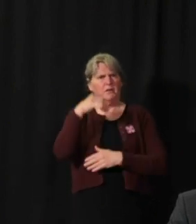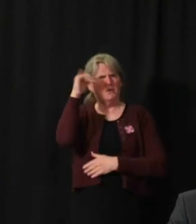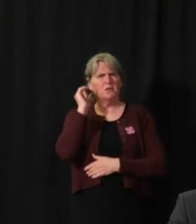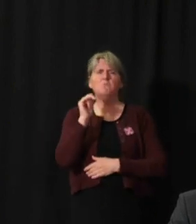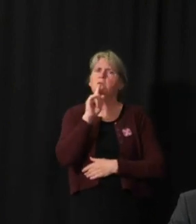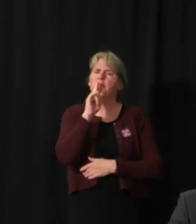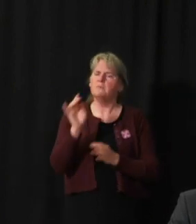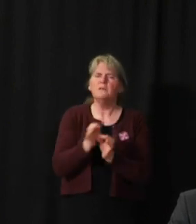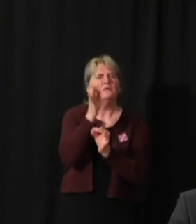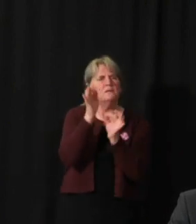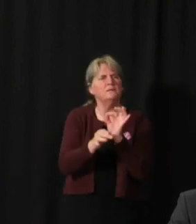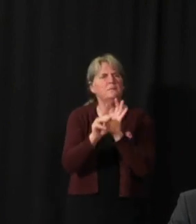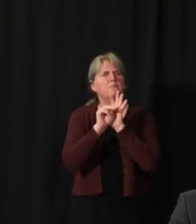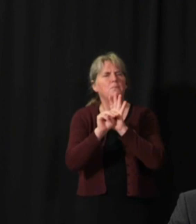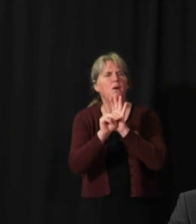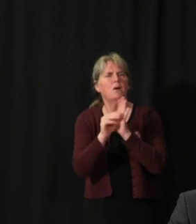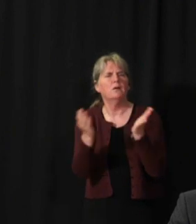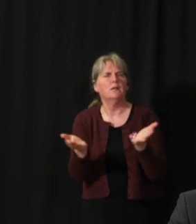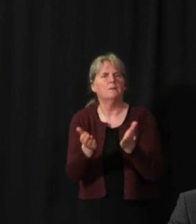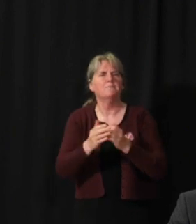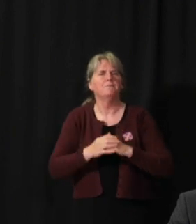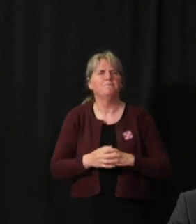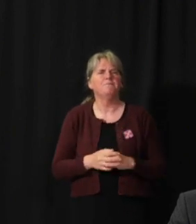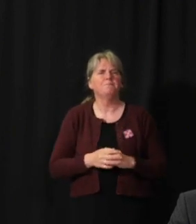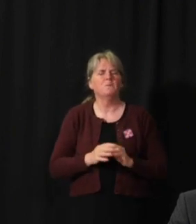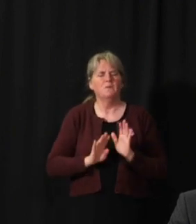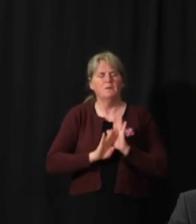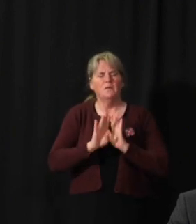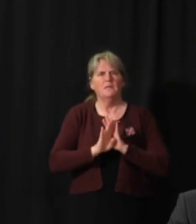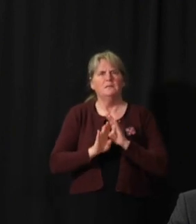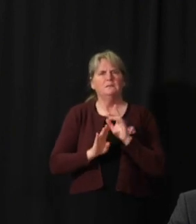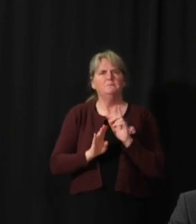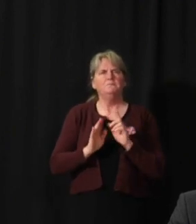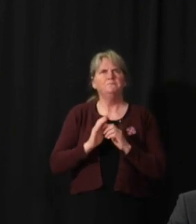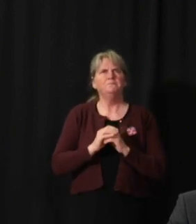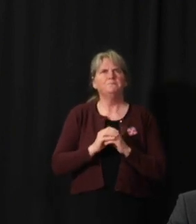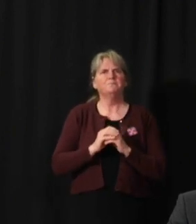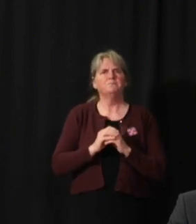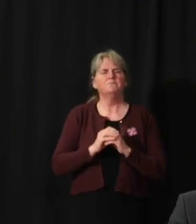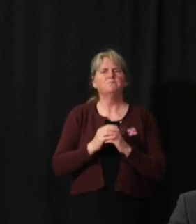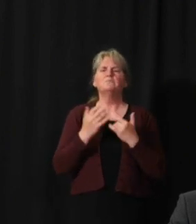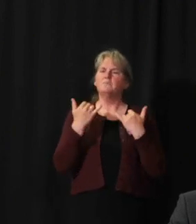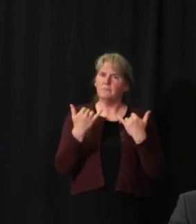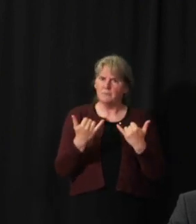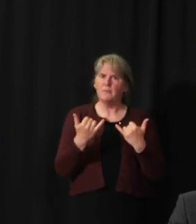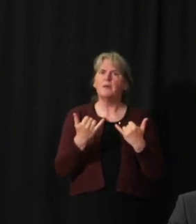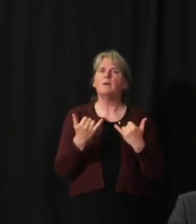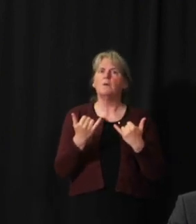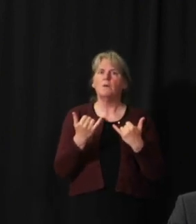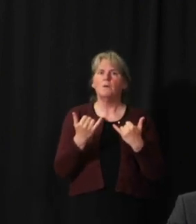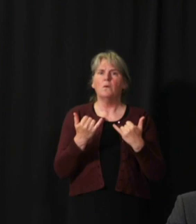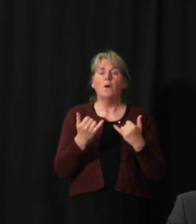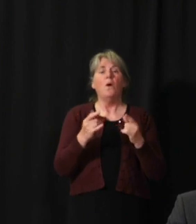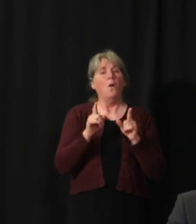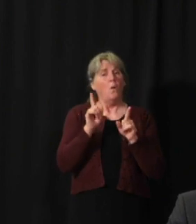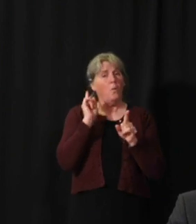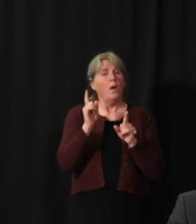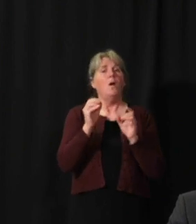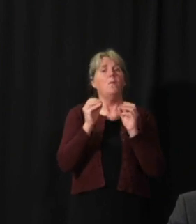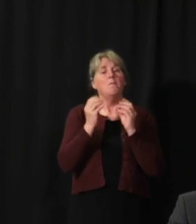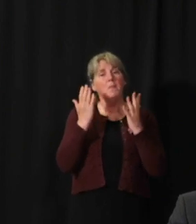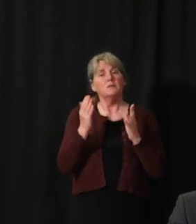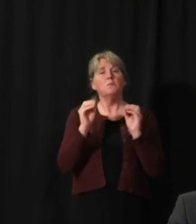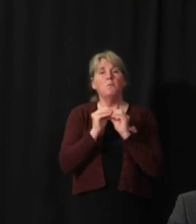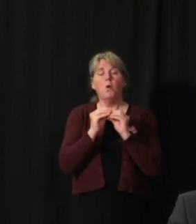simple models. And now we're exploring the possibility of using more complex